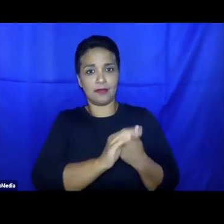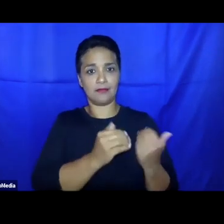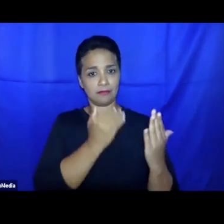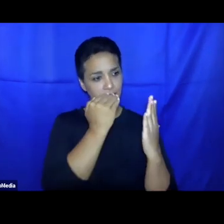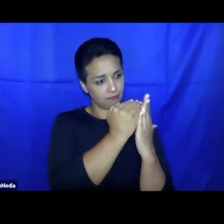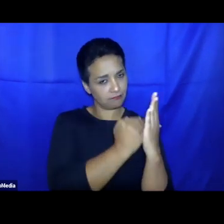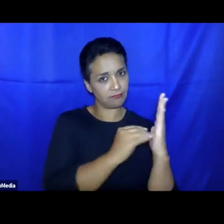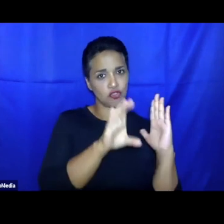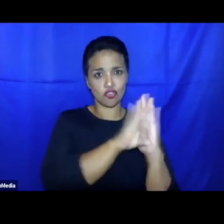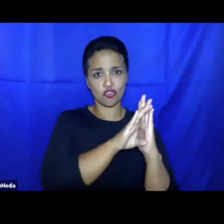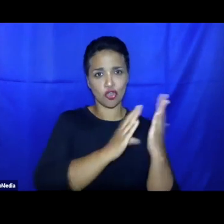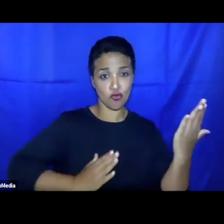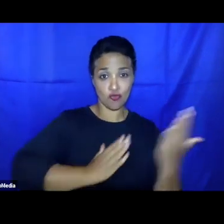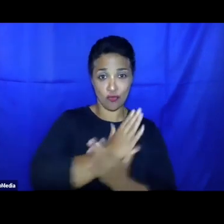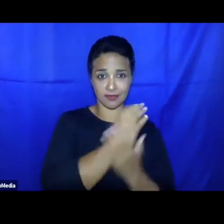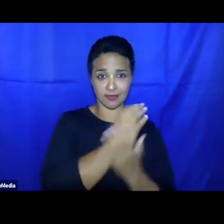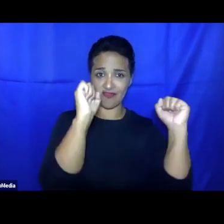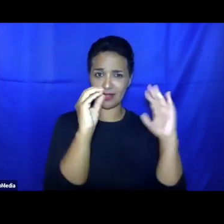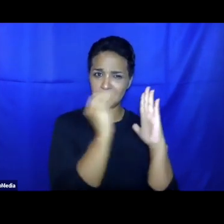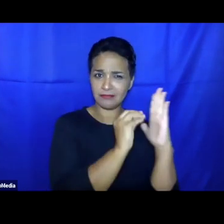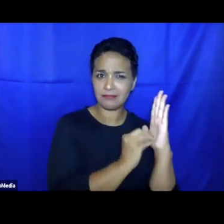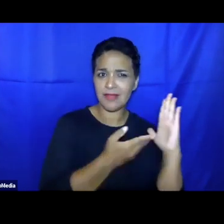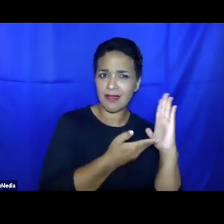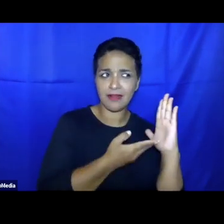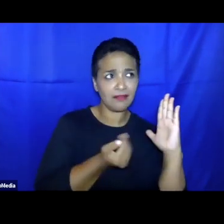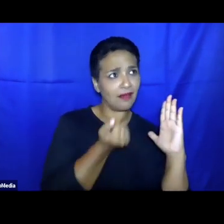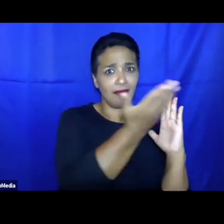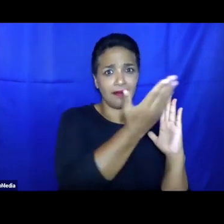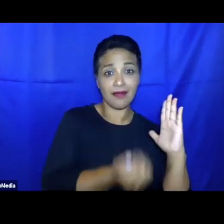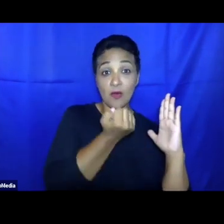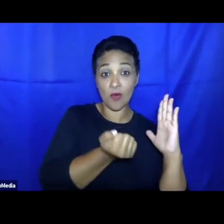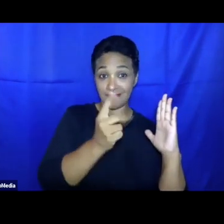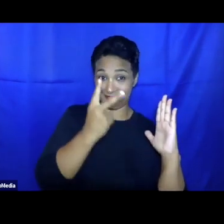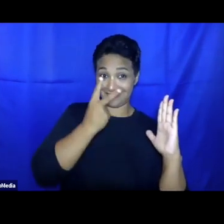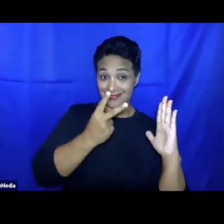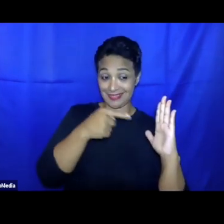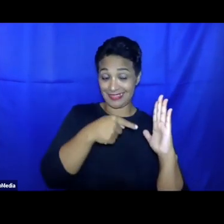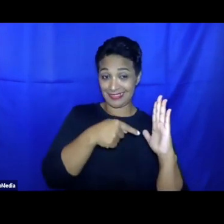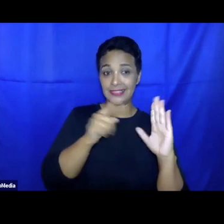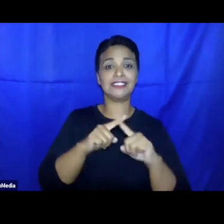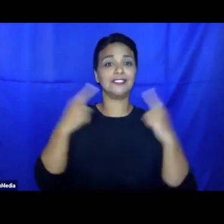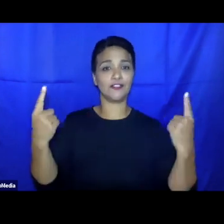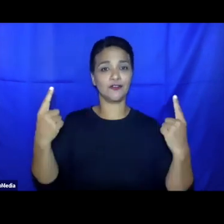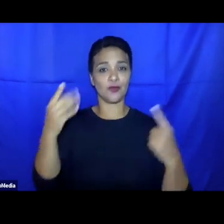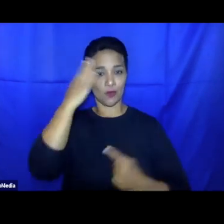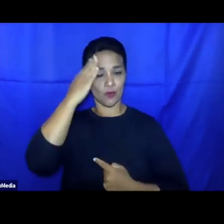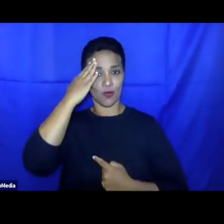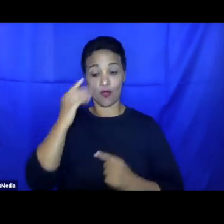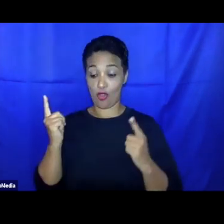Rights and Freedoms. And here you see the distinction between how this agreement would be challenged in